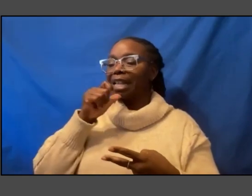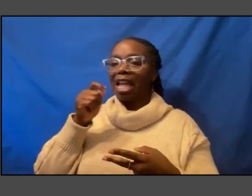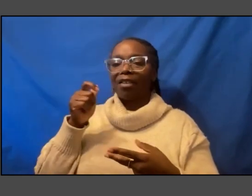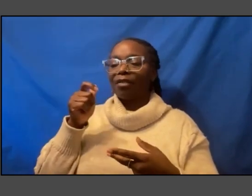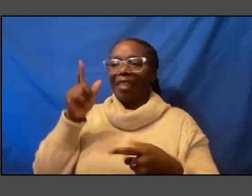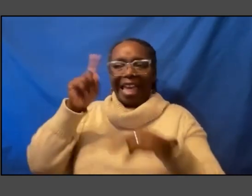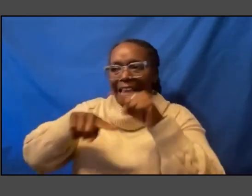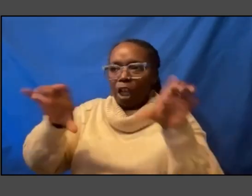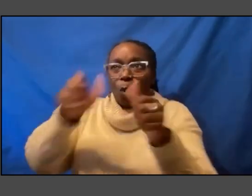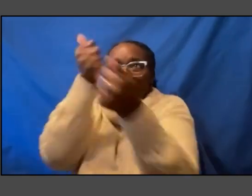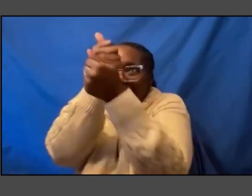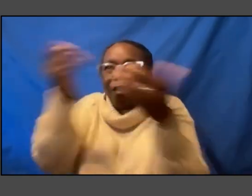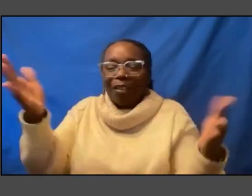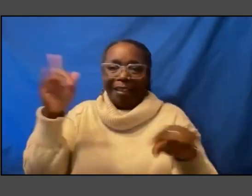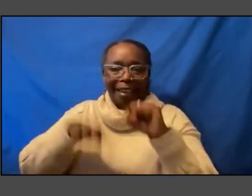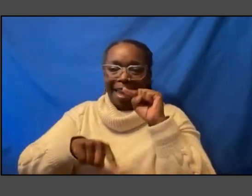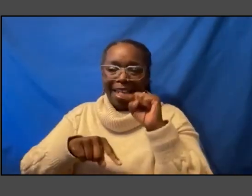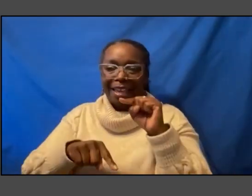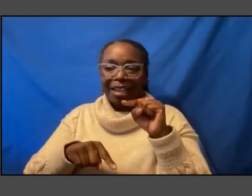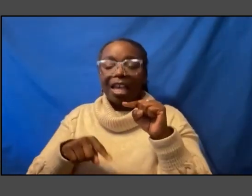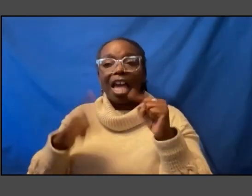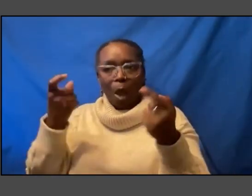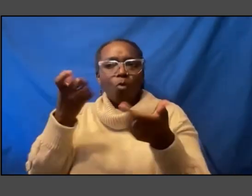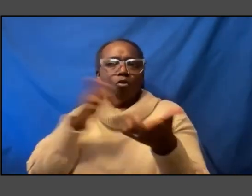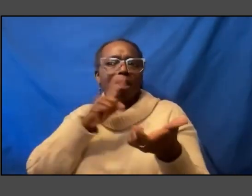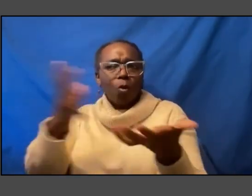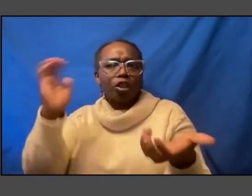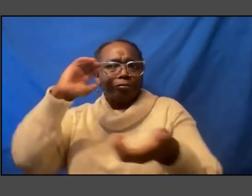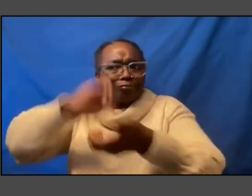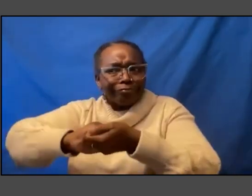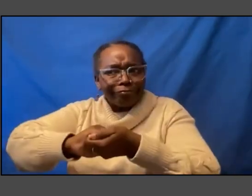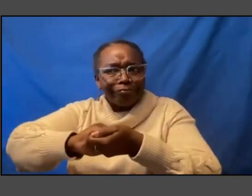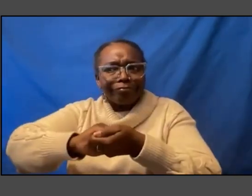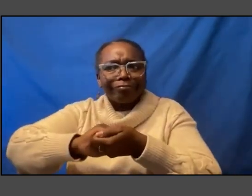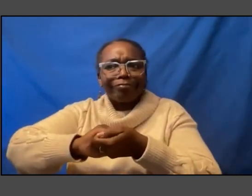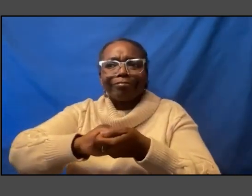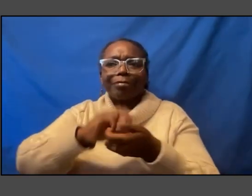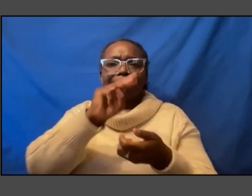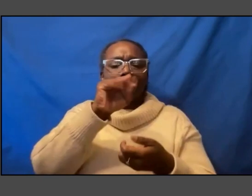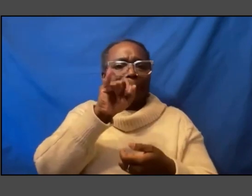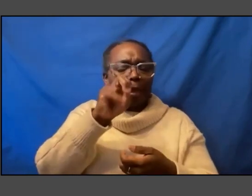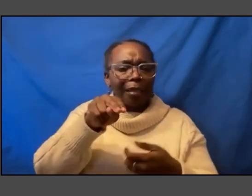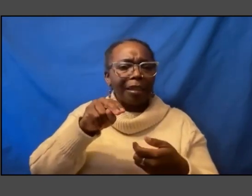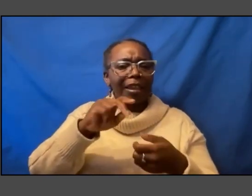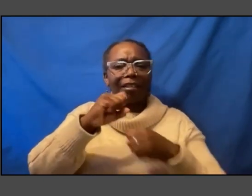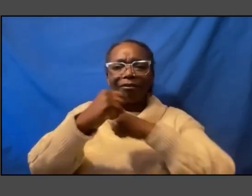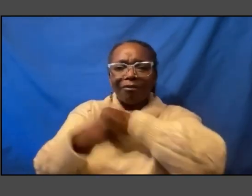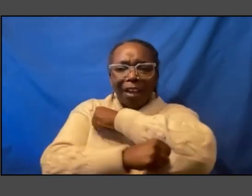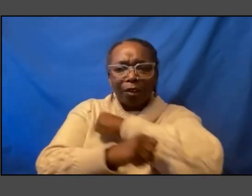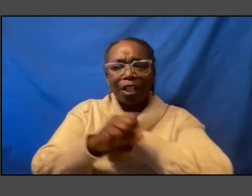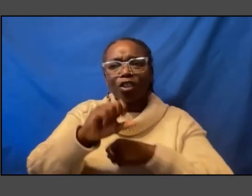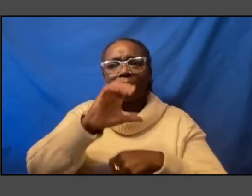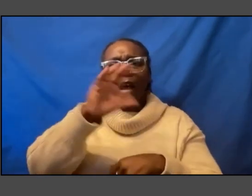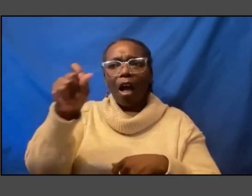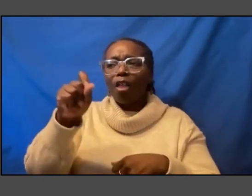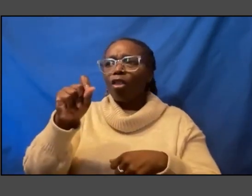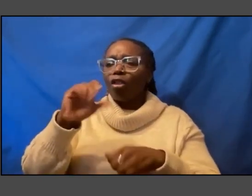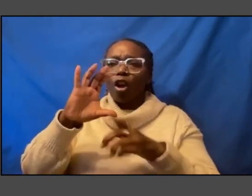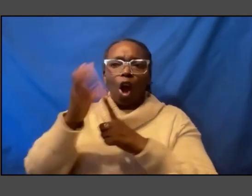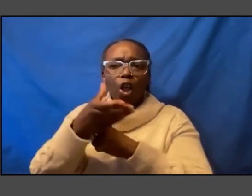is looking to collaborate collaborating with the melon foundation collaborating with other cultural institutions collaborating with other countries so it's